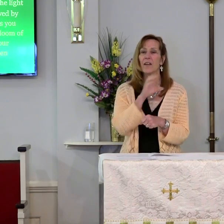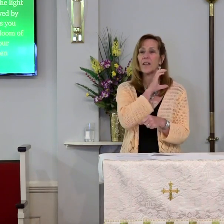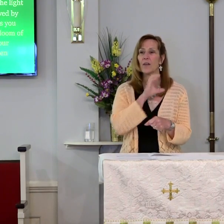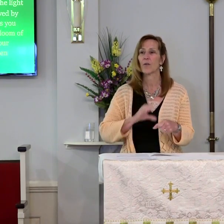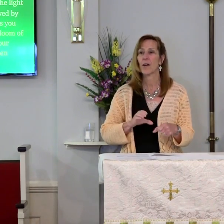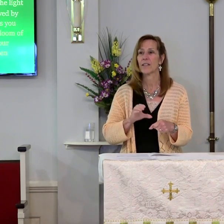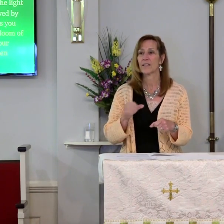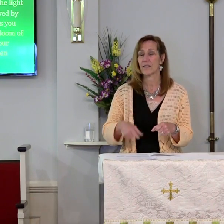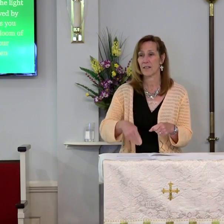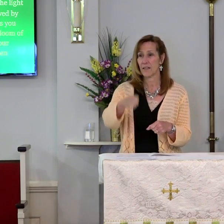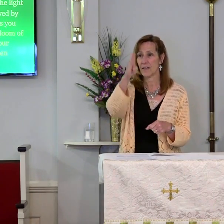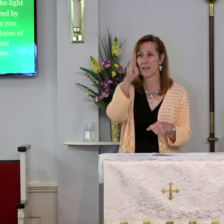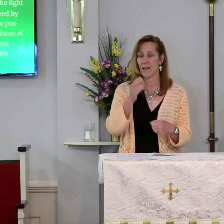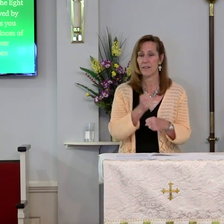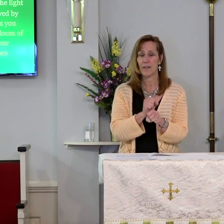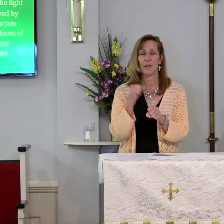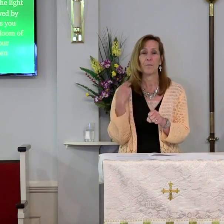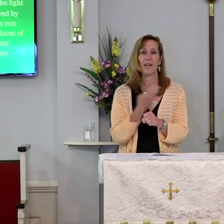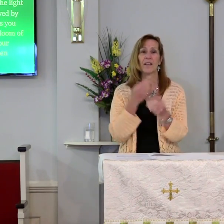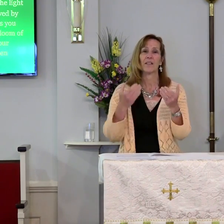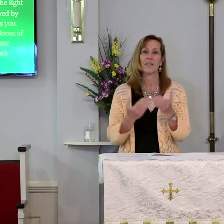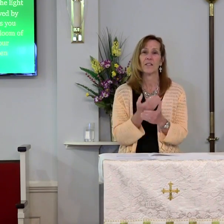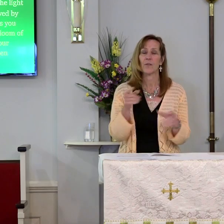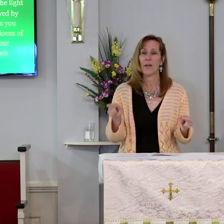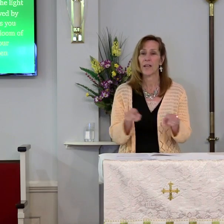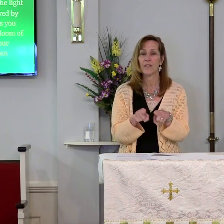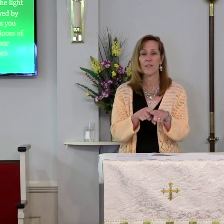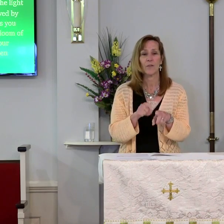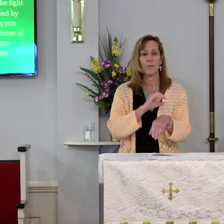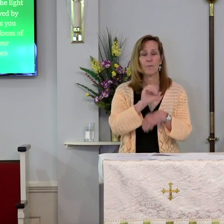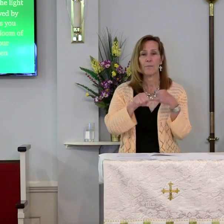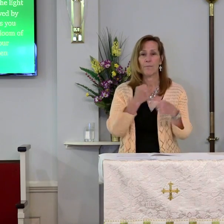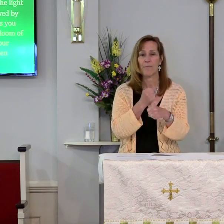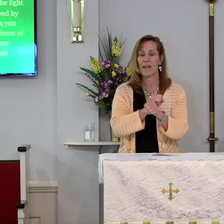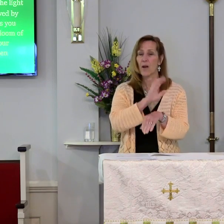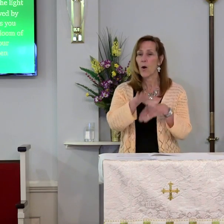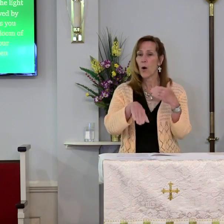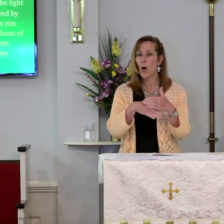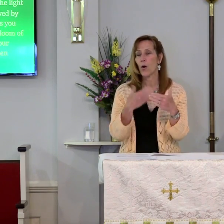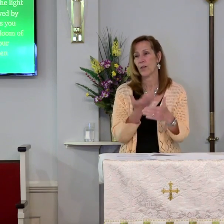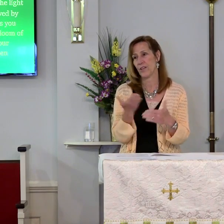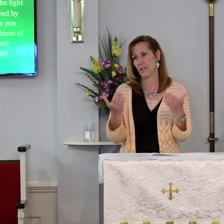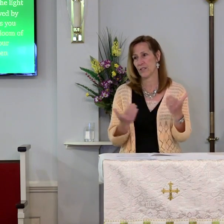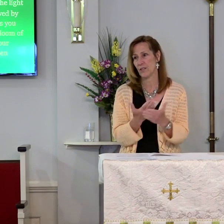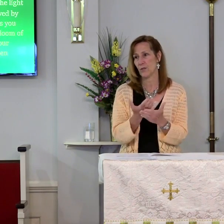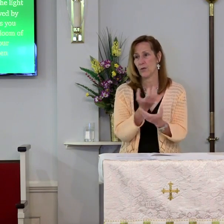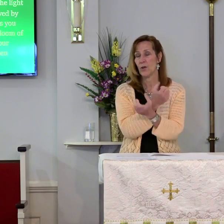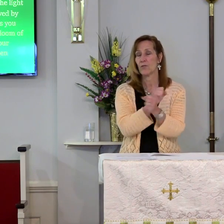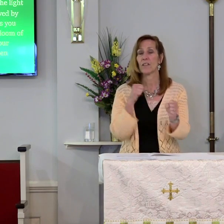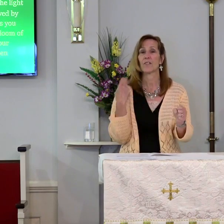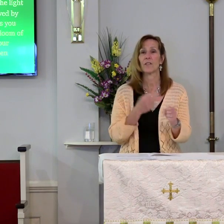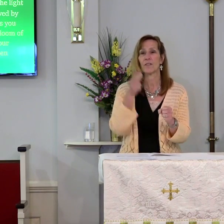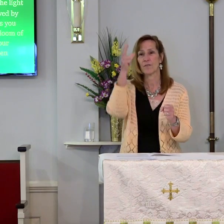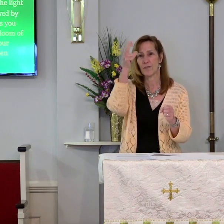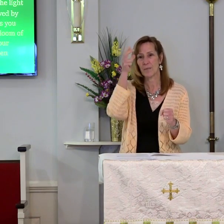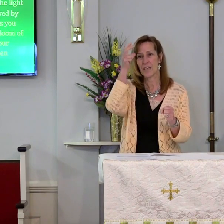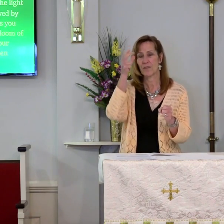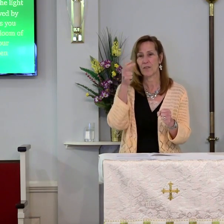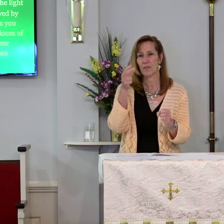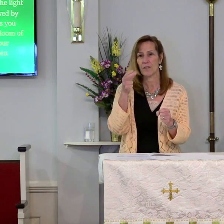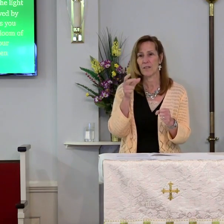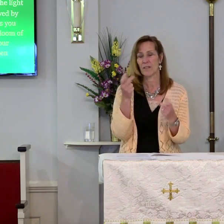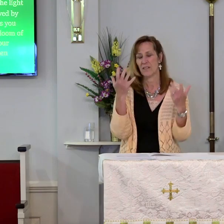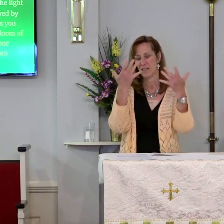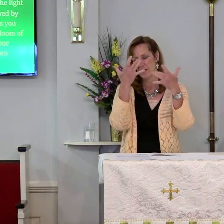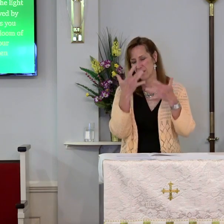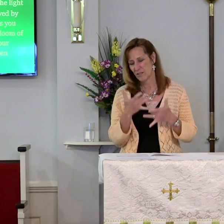God. Make us new as you make all things new. Rescue us from evil and the